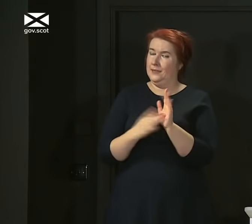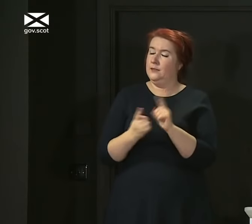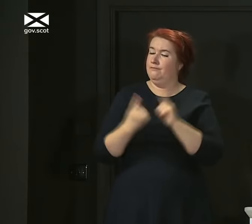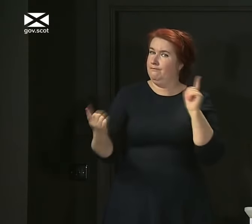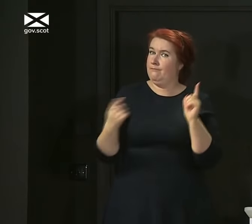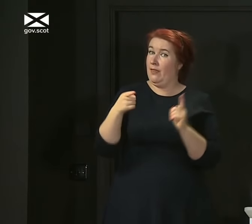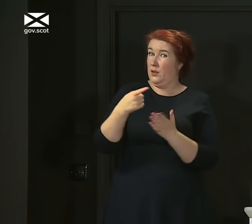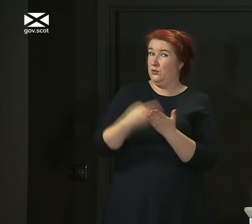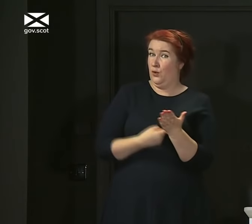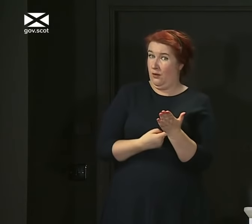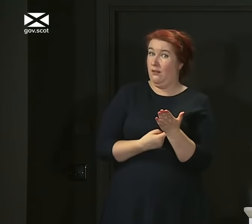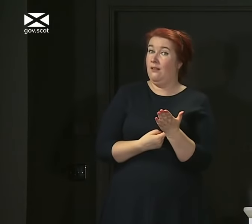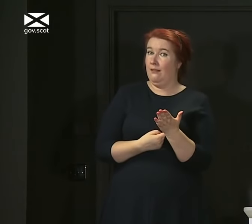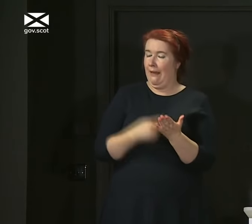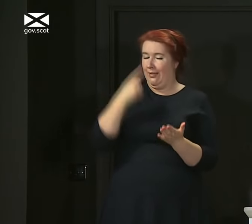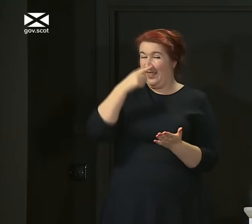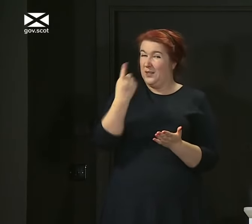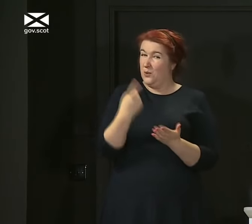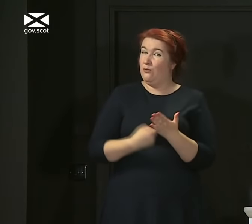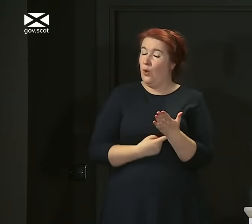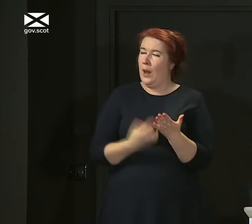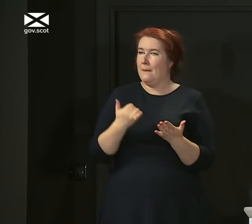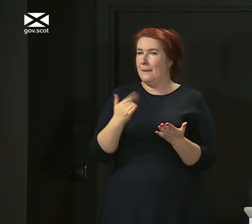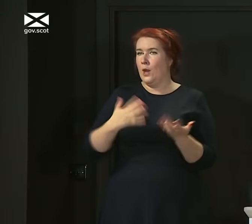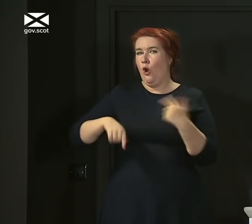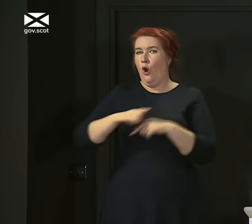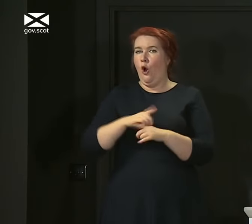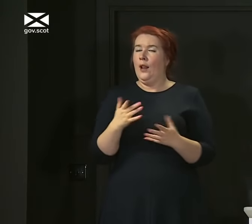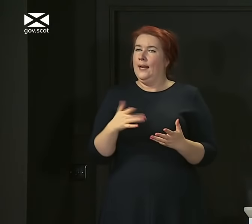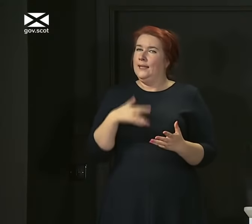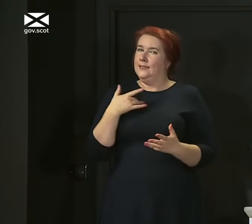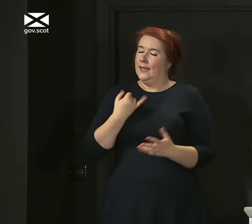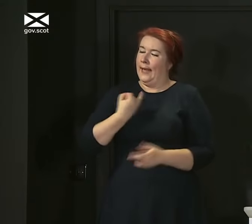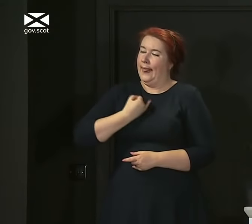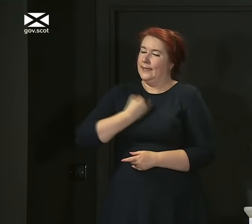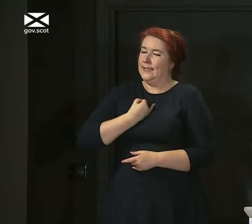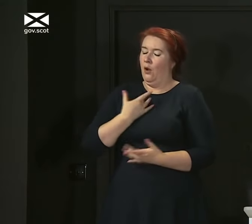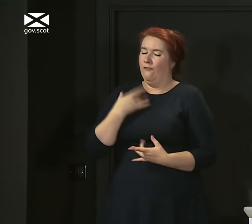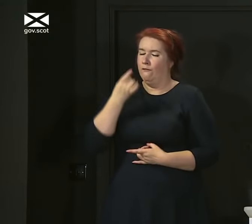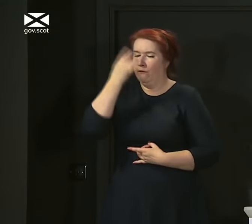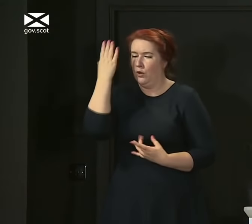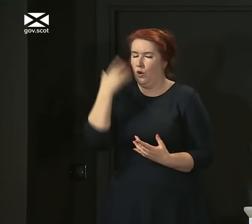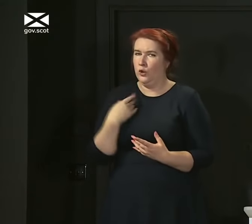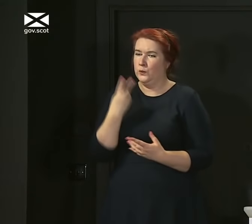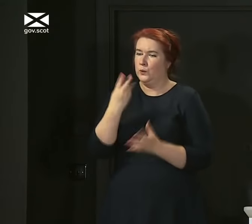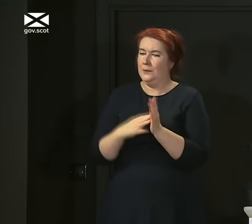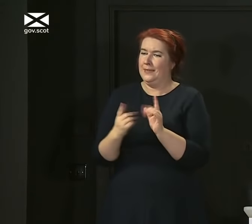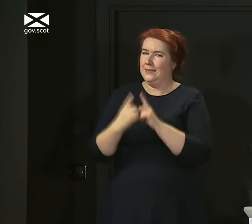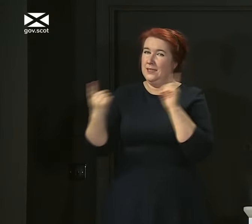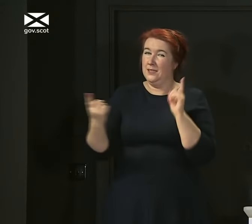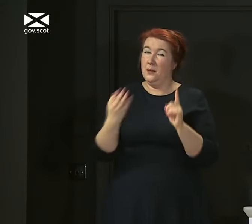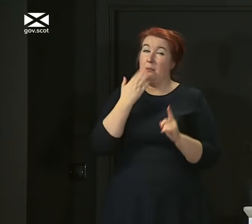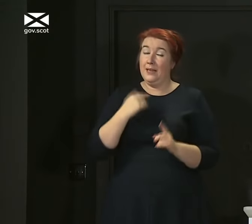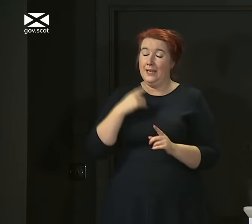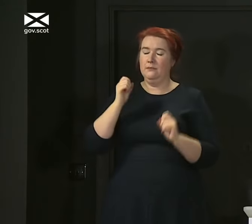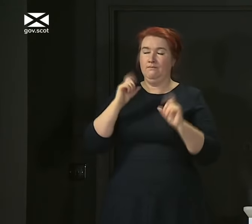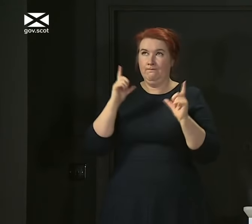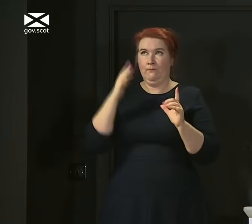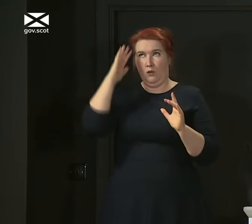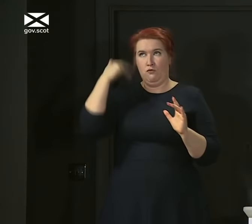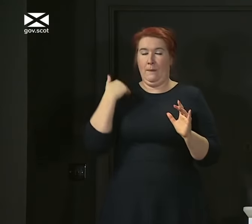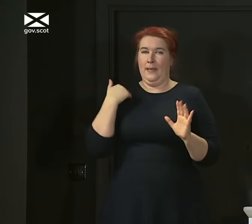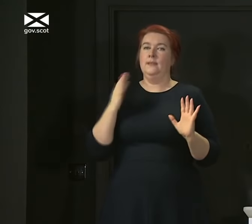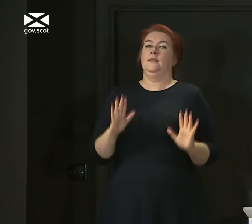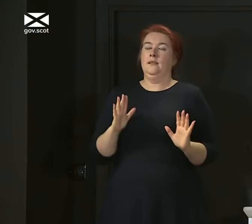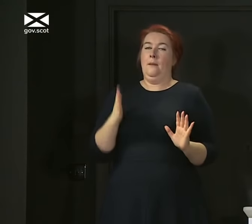rule. I suspect it's one of the rules that all of us perhaps are most guilty of forgetting about right now. Please remind yourself of